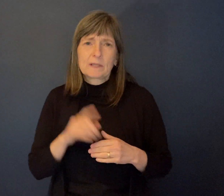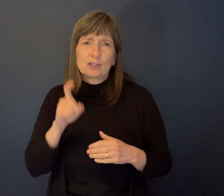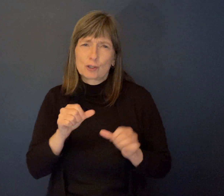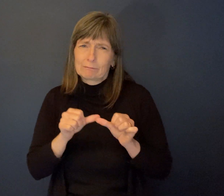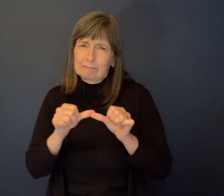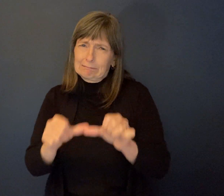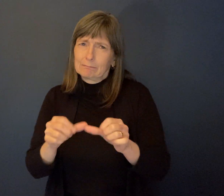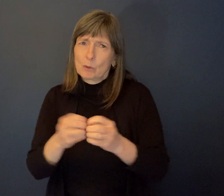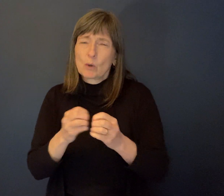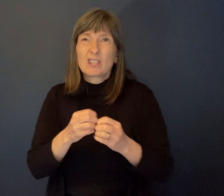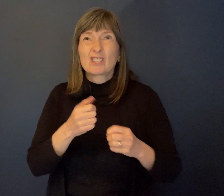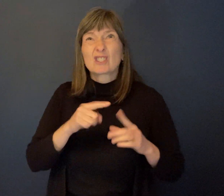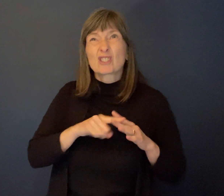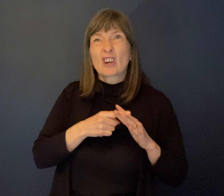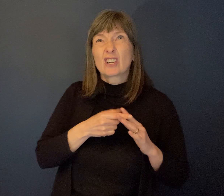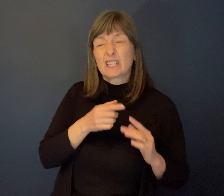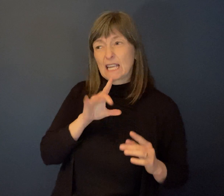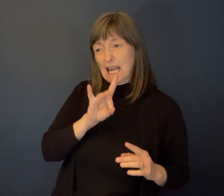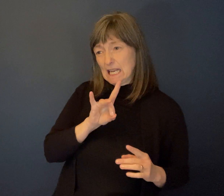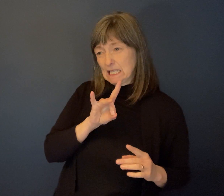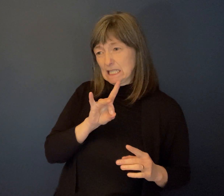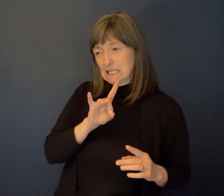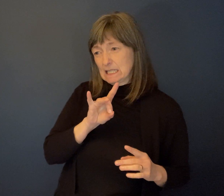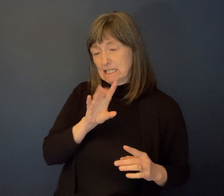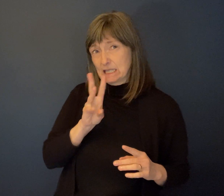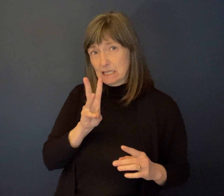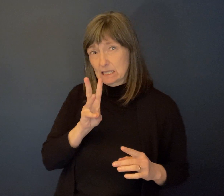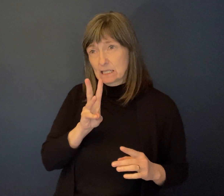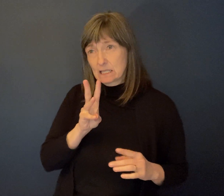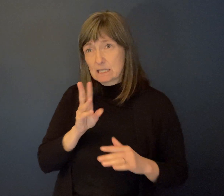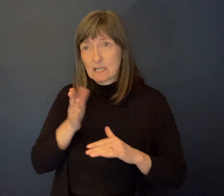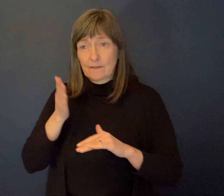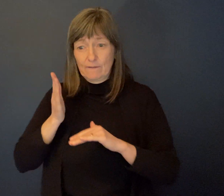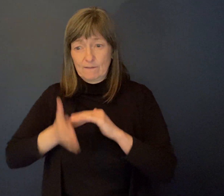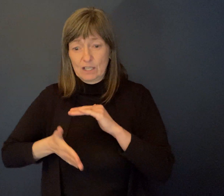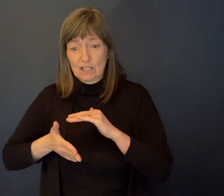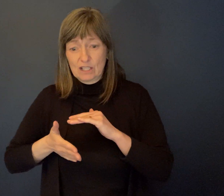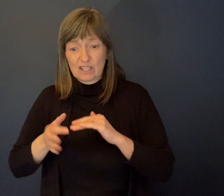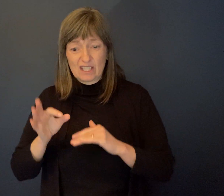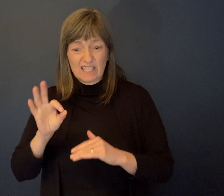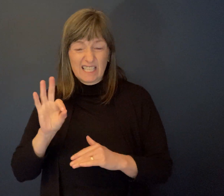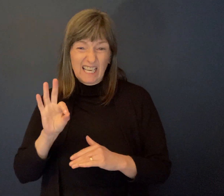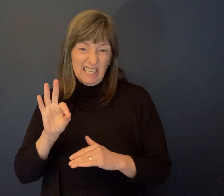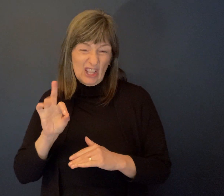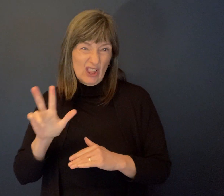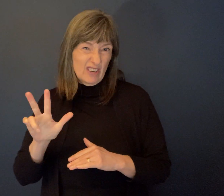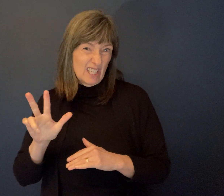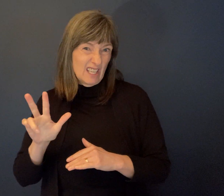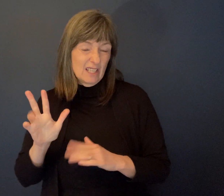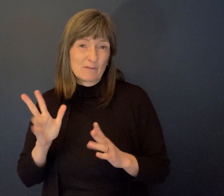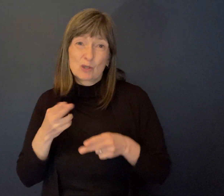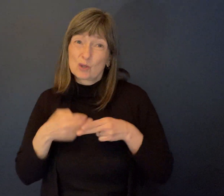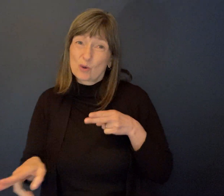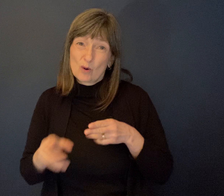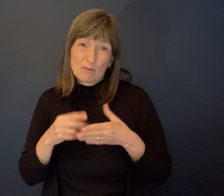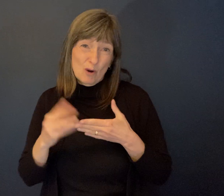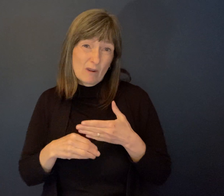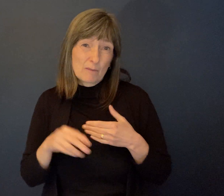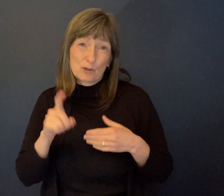started in 1986 approximately and it concluded the early nineties, like 93 possibly. So Joanne,